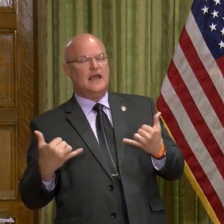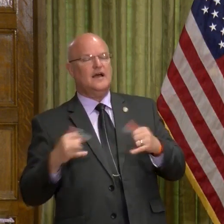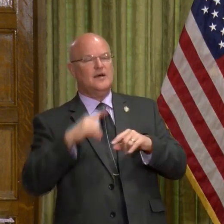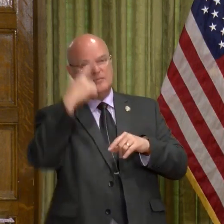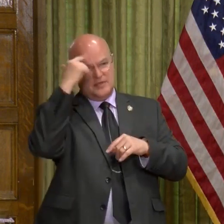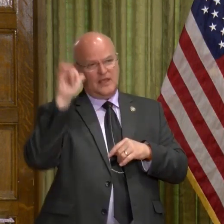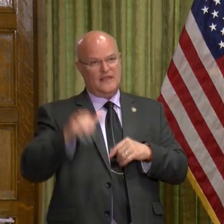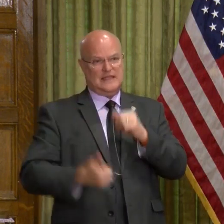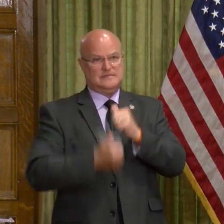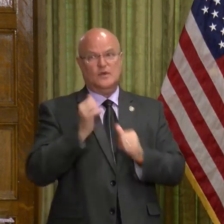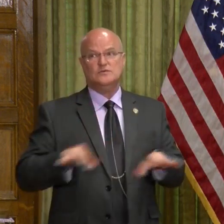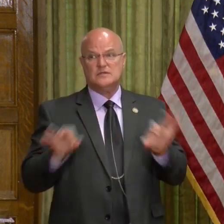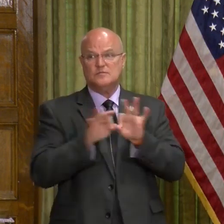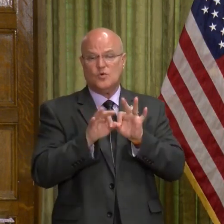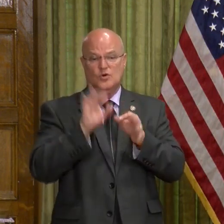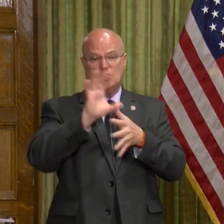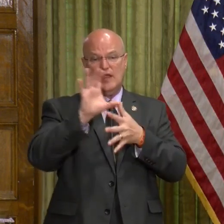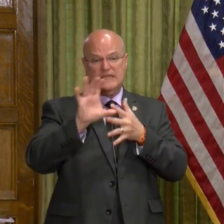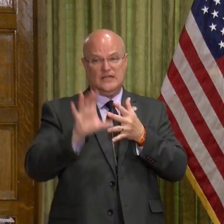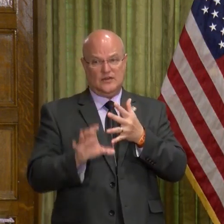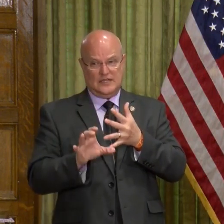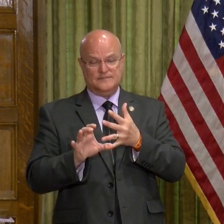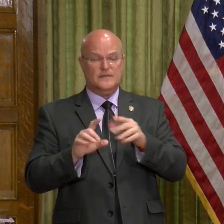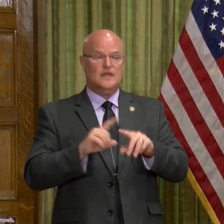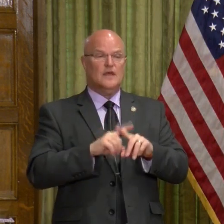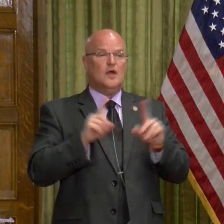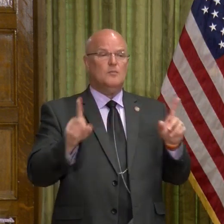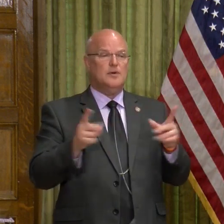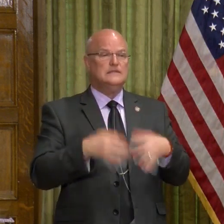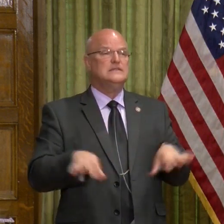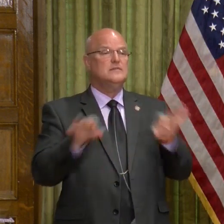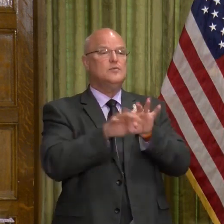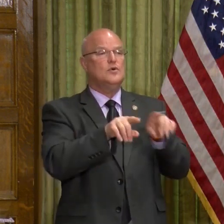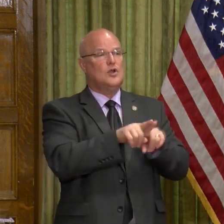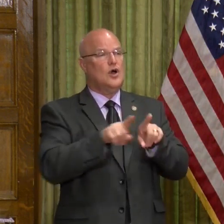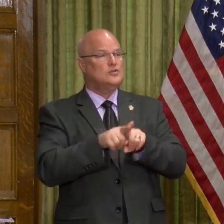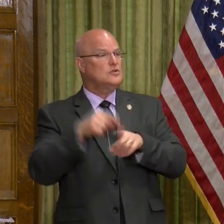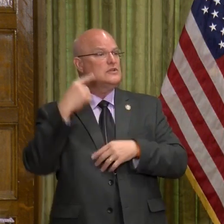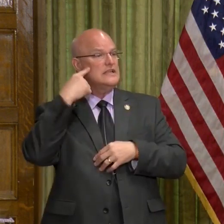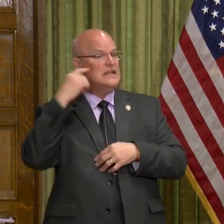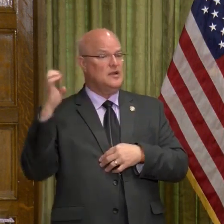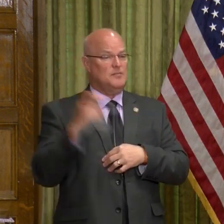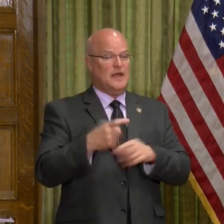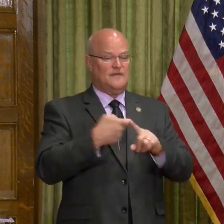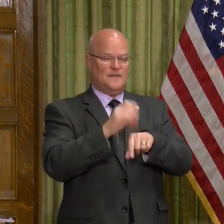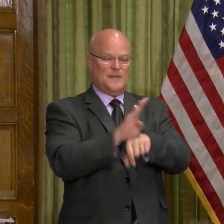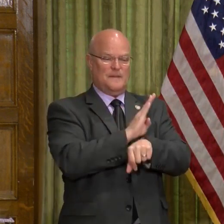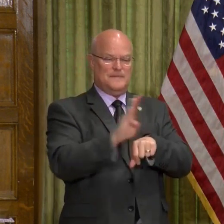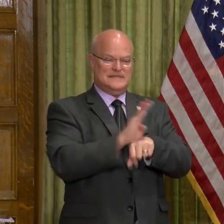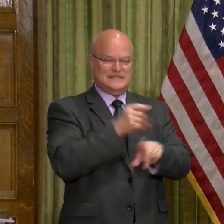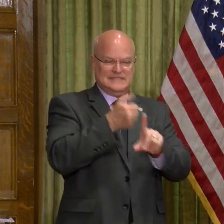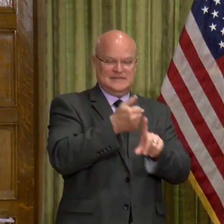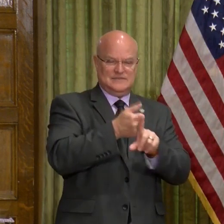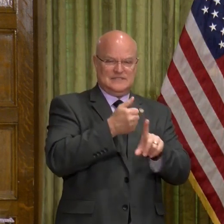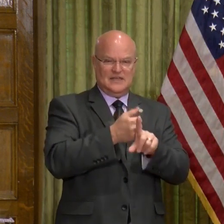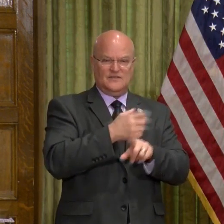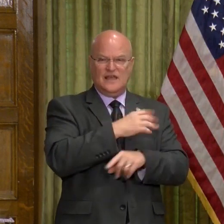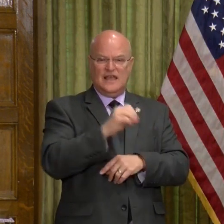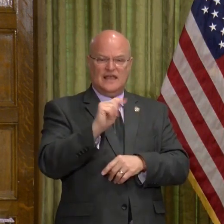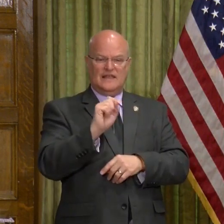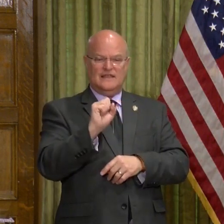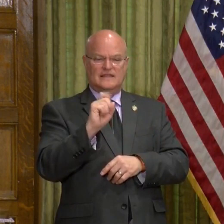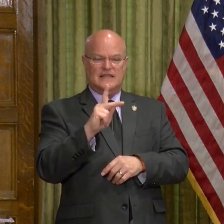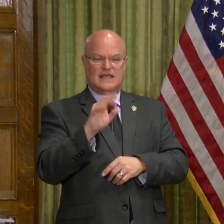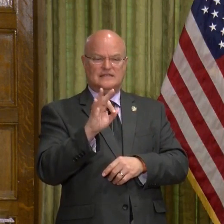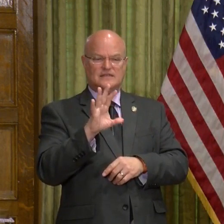because that's the most important criteria. But it's important also to hear back from the businesses and the task force that